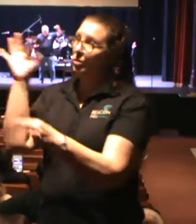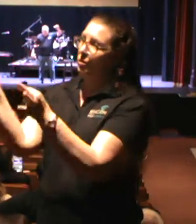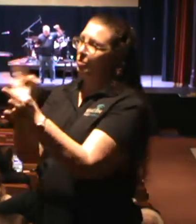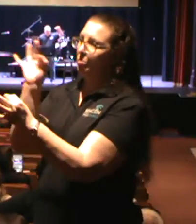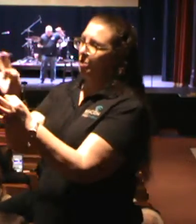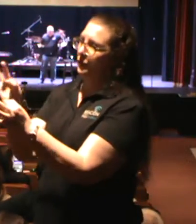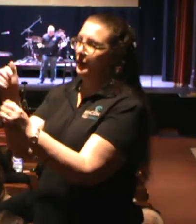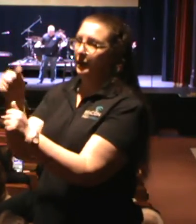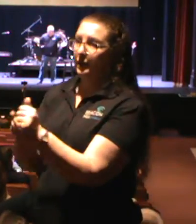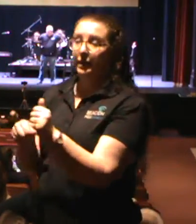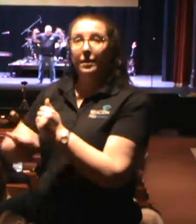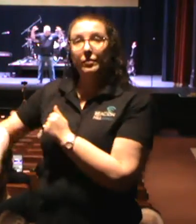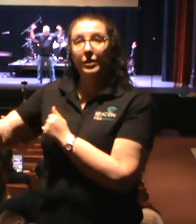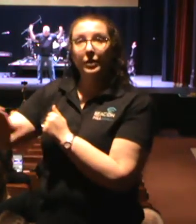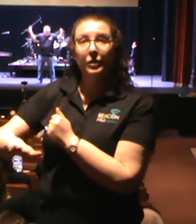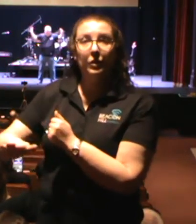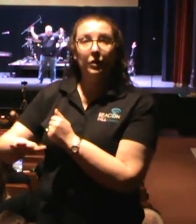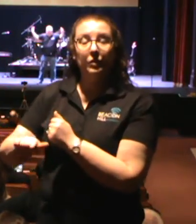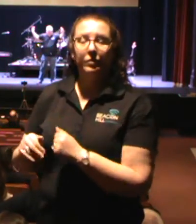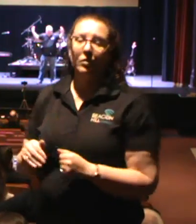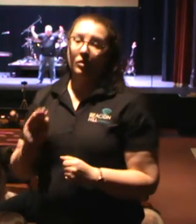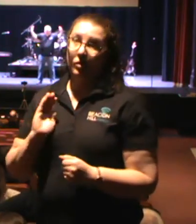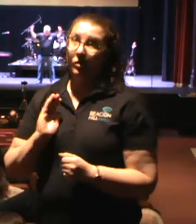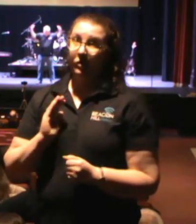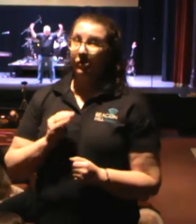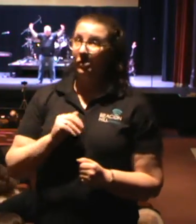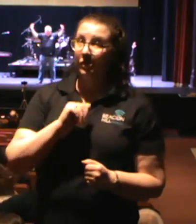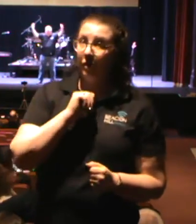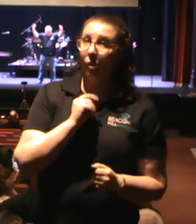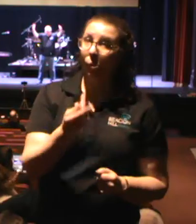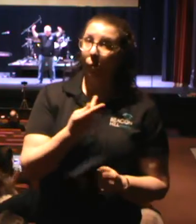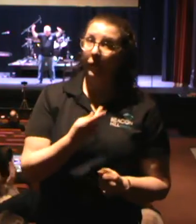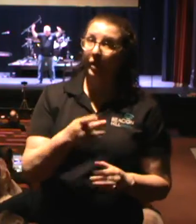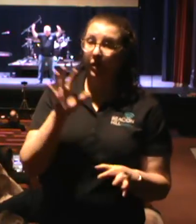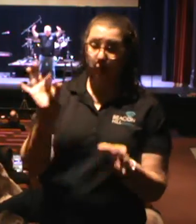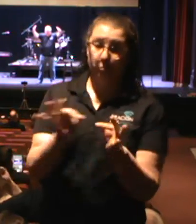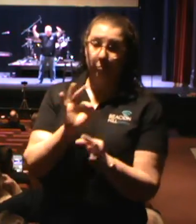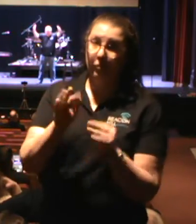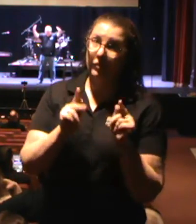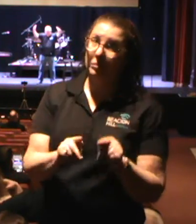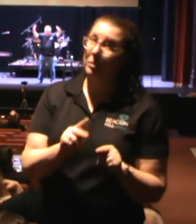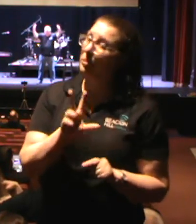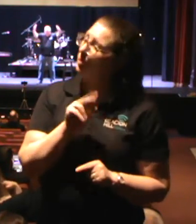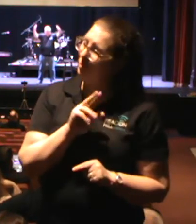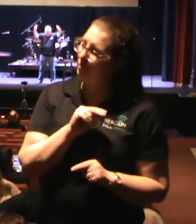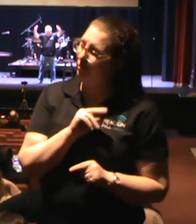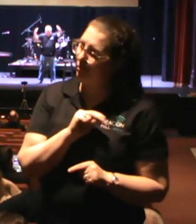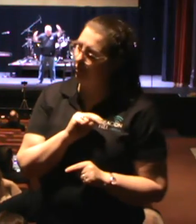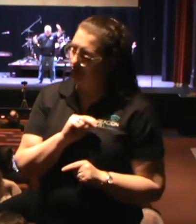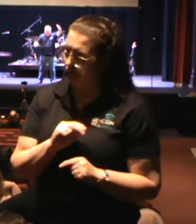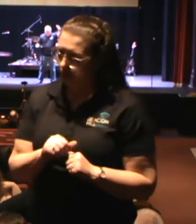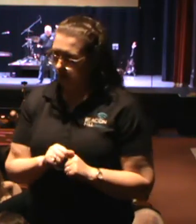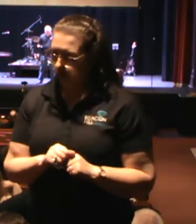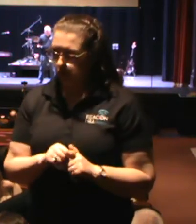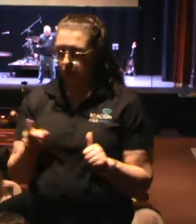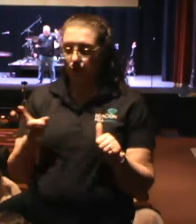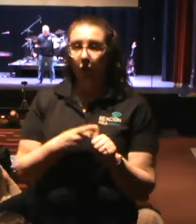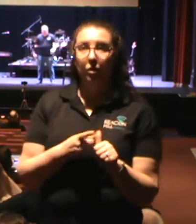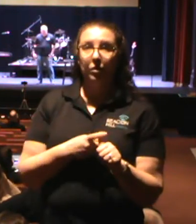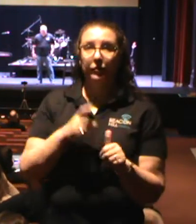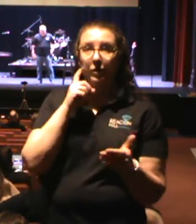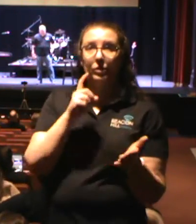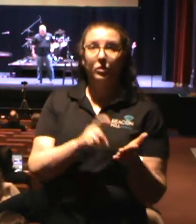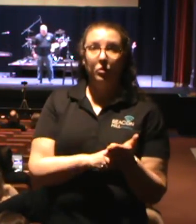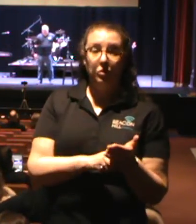So people God has chosen, you know, we are imperfect people. So I'm going to overview what this passage is saying, what Paul is saying. First of all, they've got to be